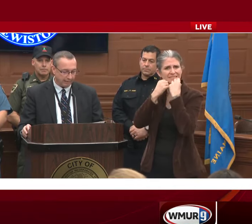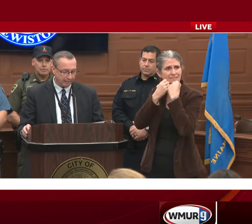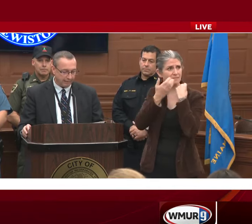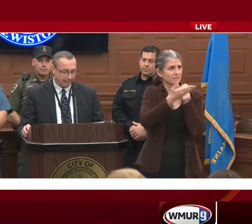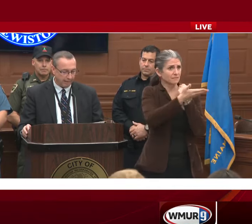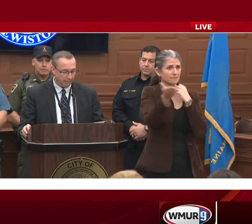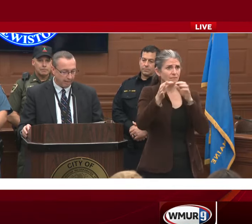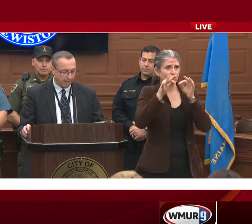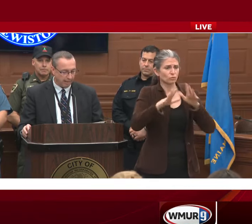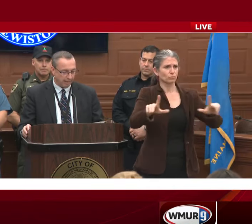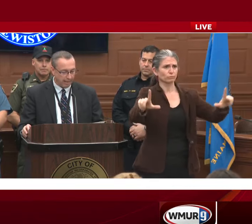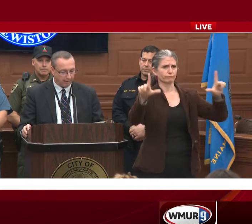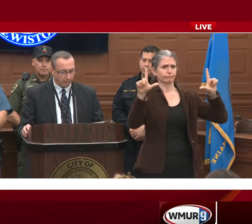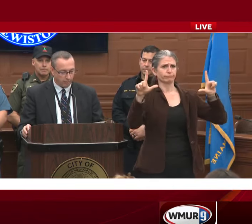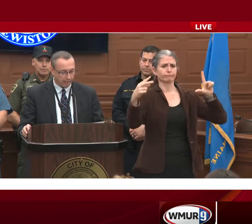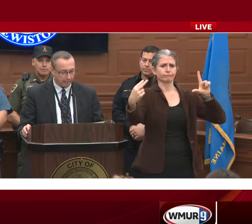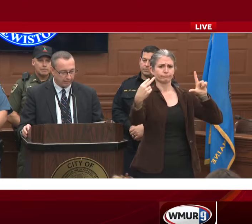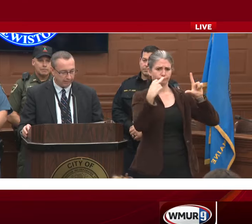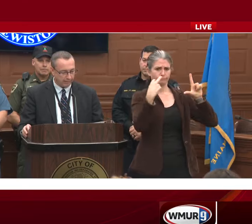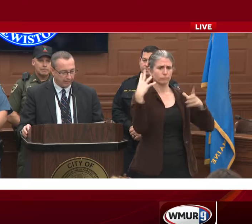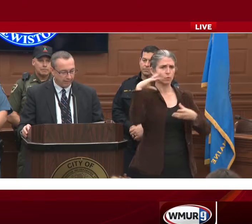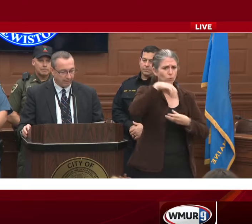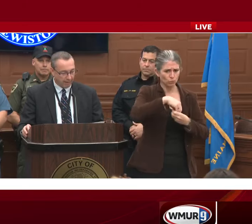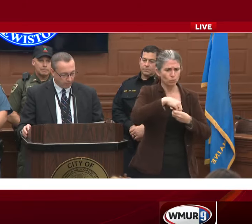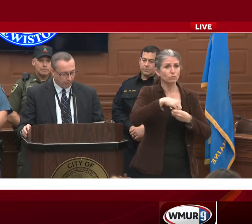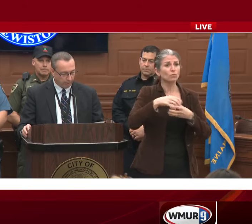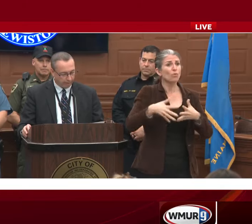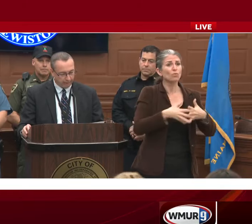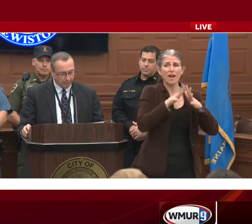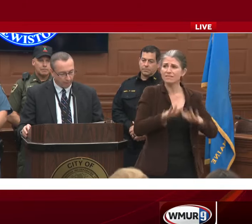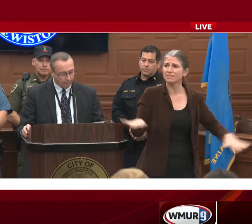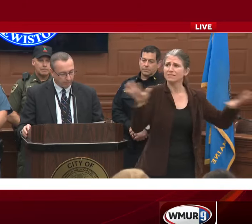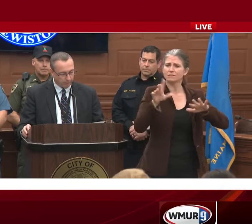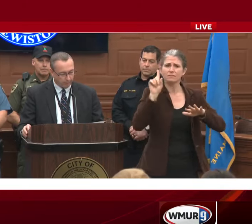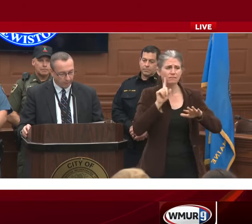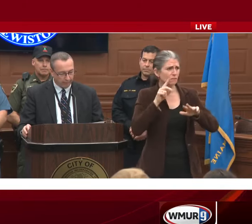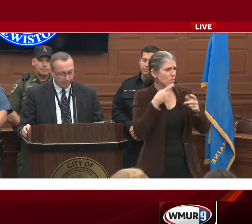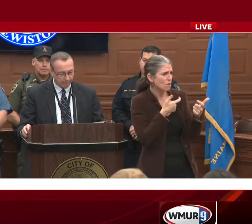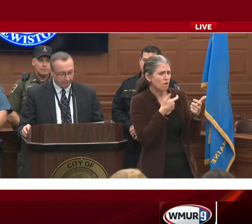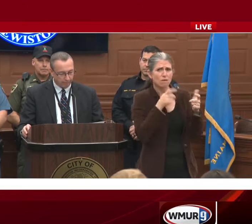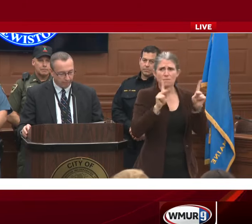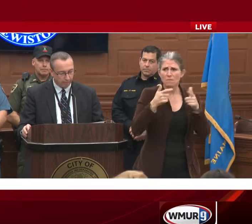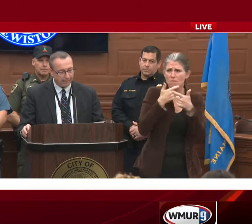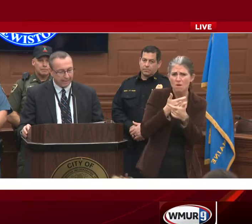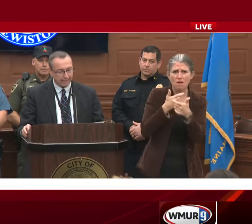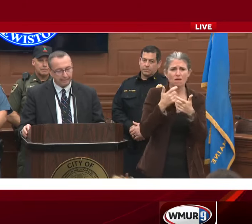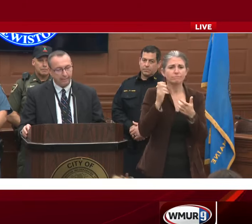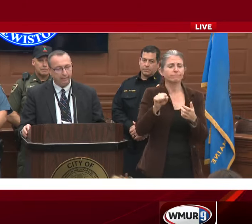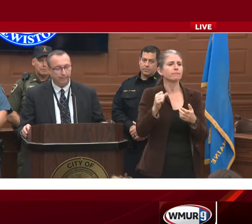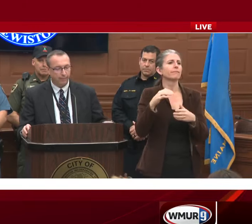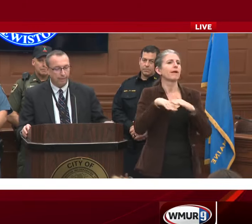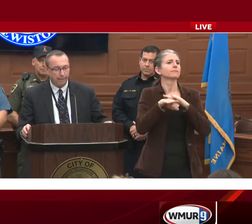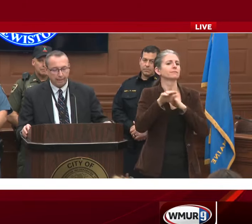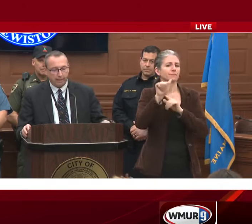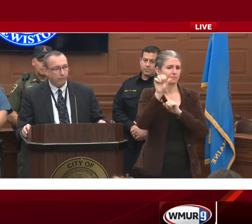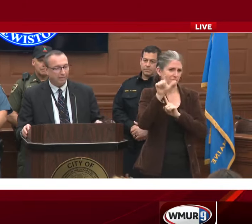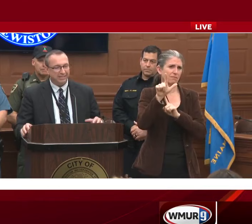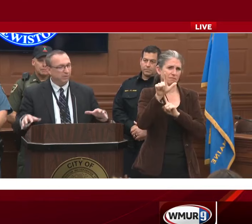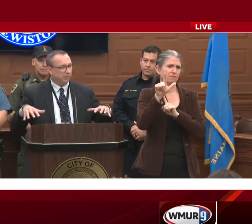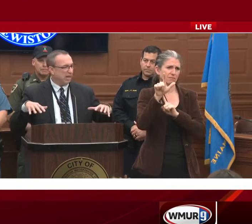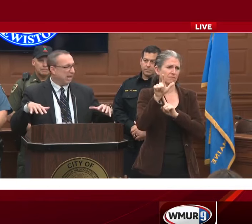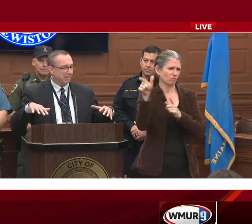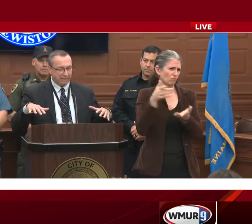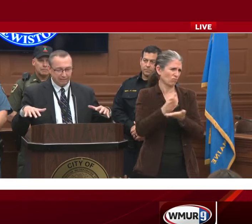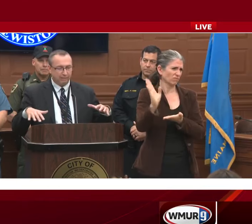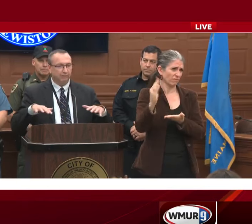language access here in Maine and the U.S. They are grieving and have a right to know the latest info in ASL. You